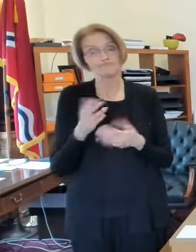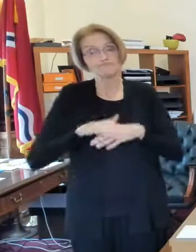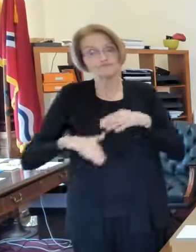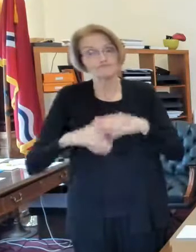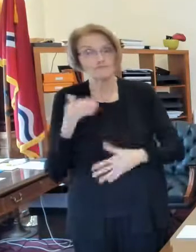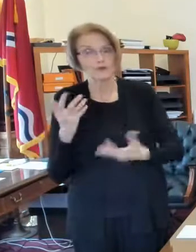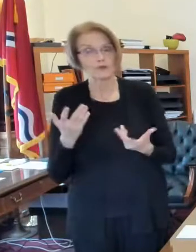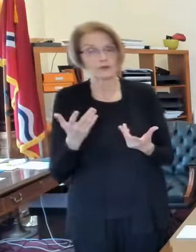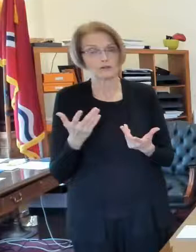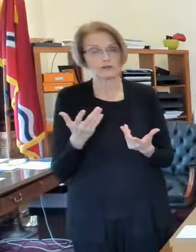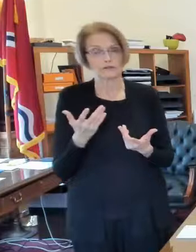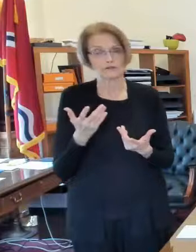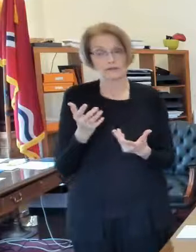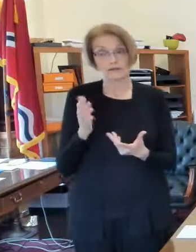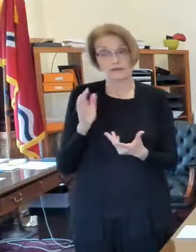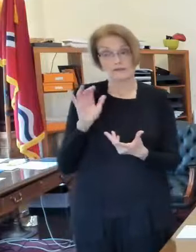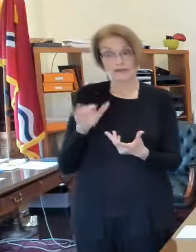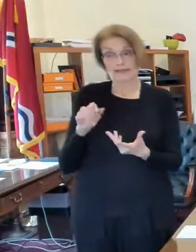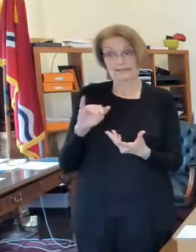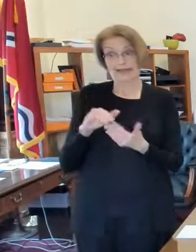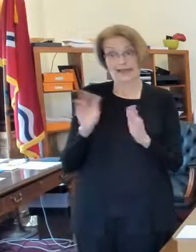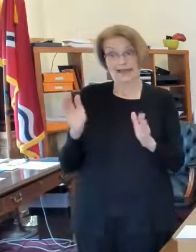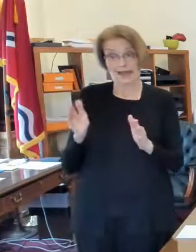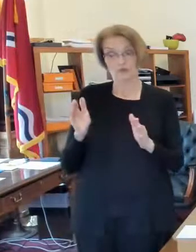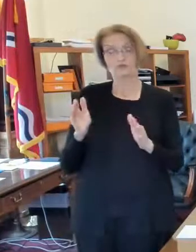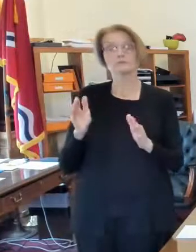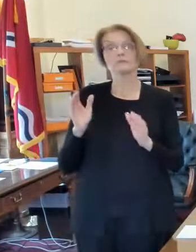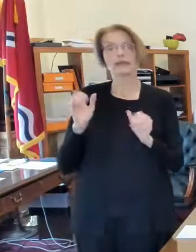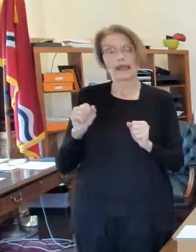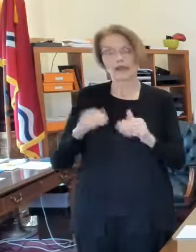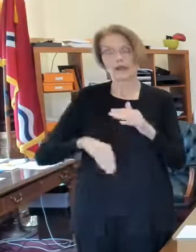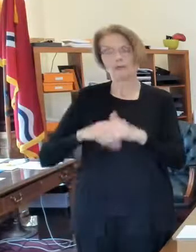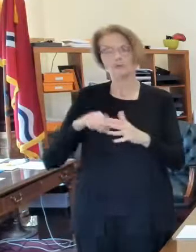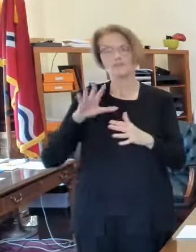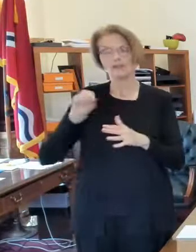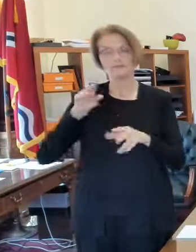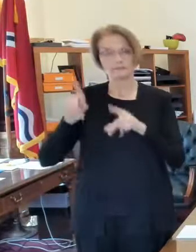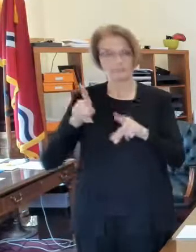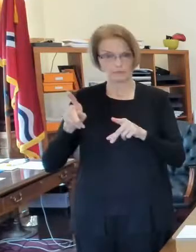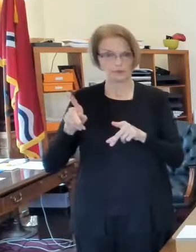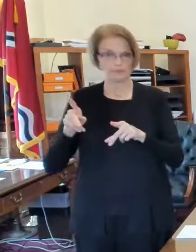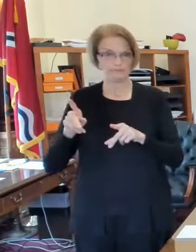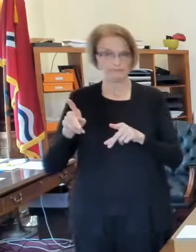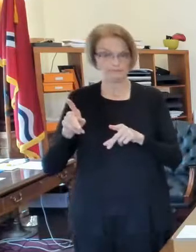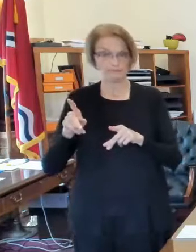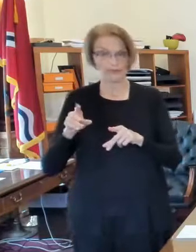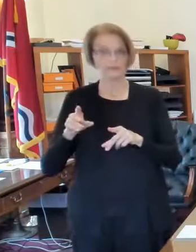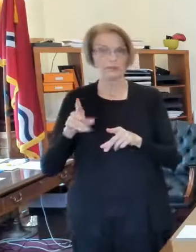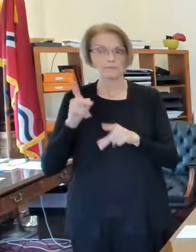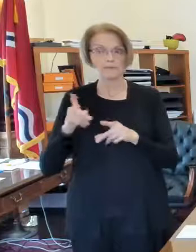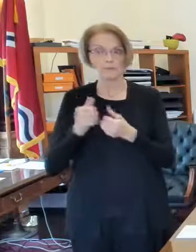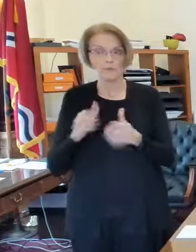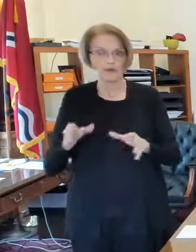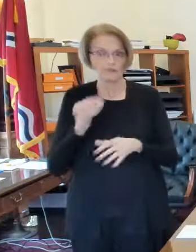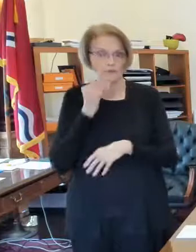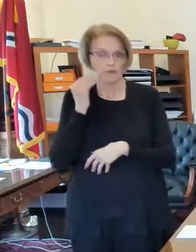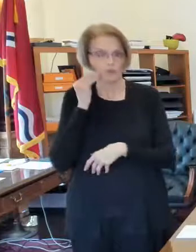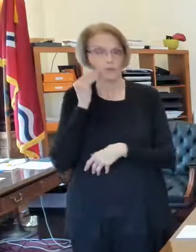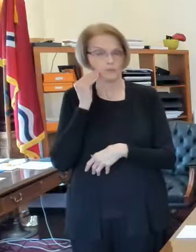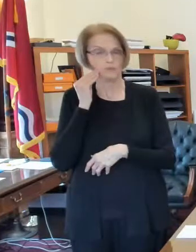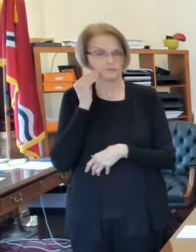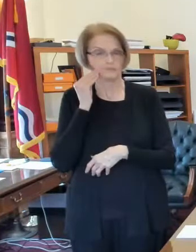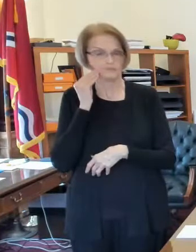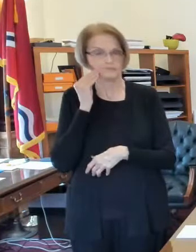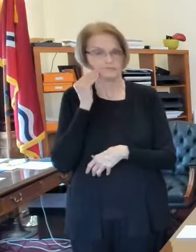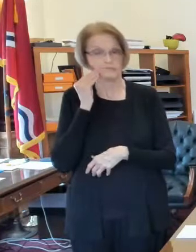we will be using those tiny houses to house up to 50 initially uh of homeless people who who will